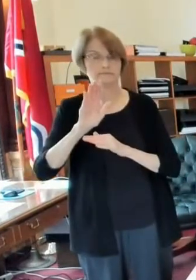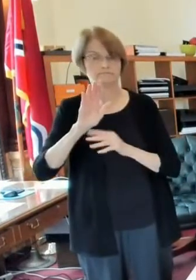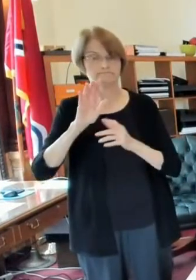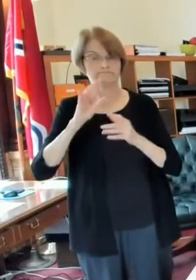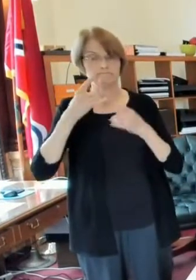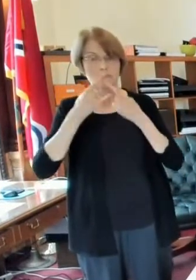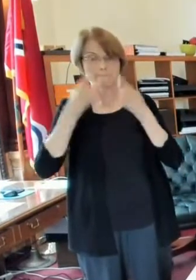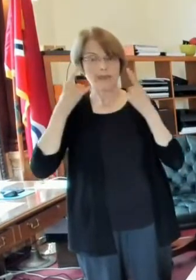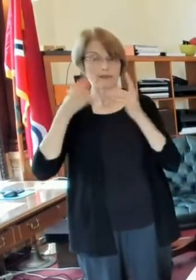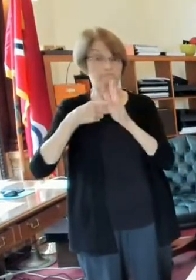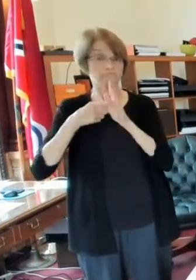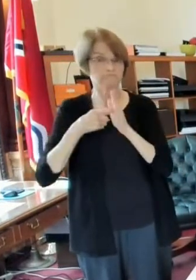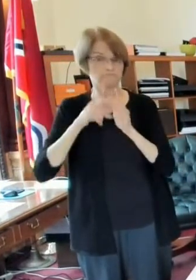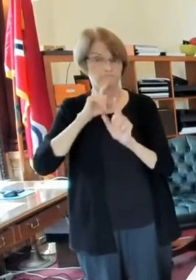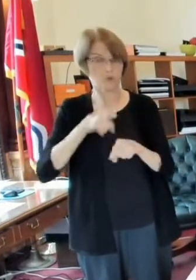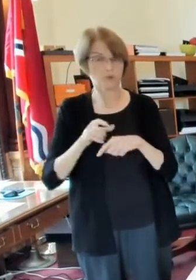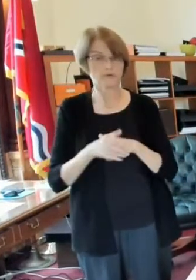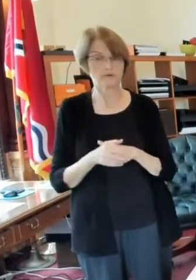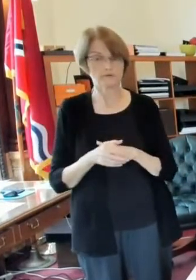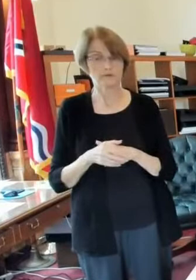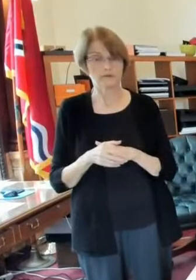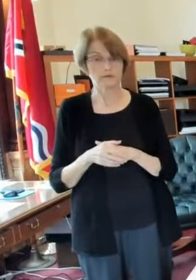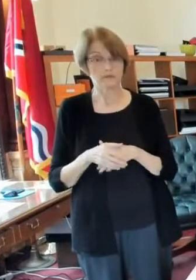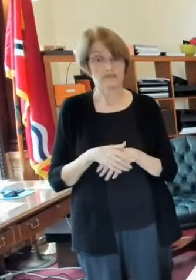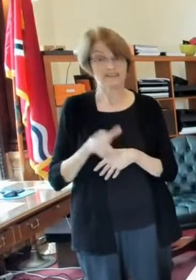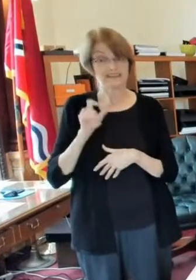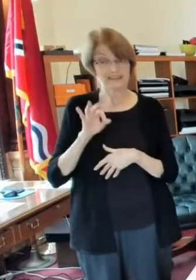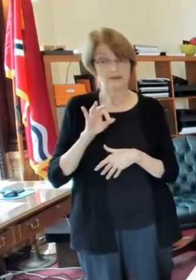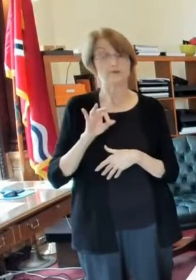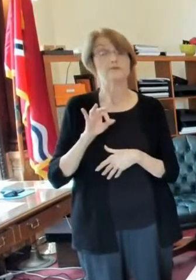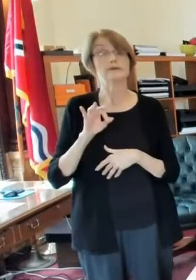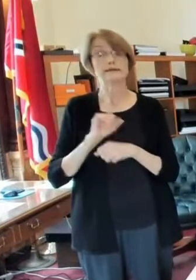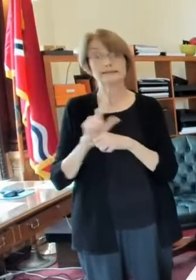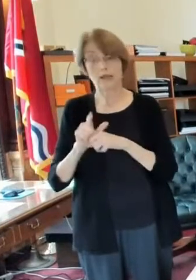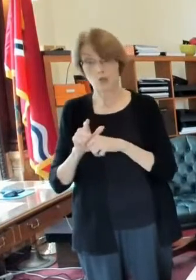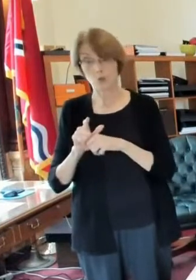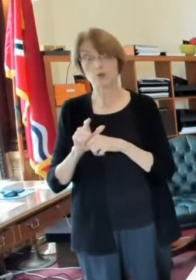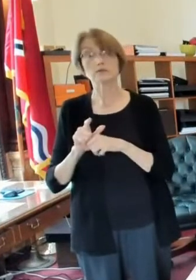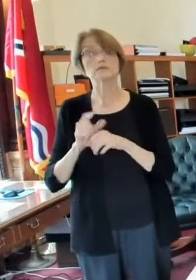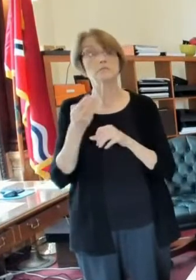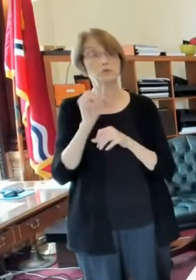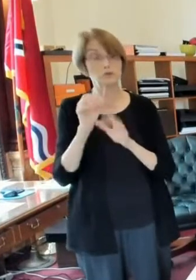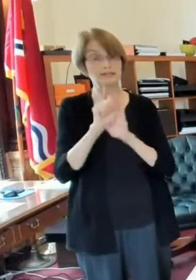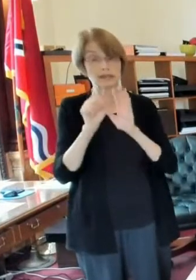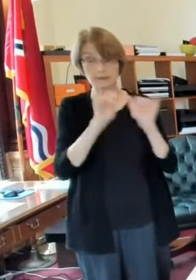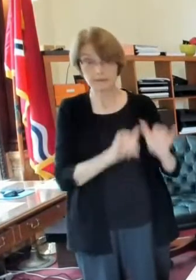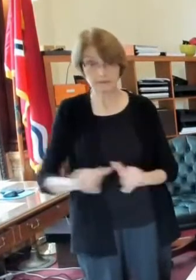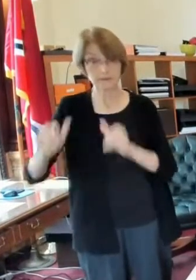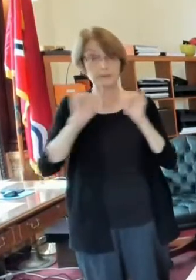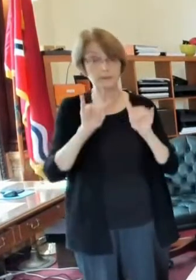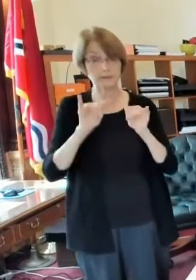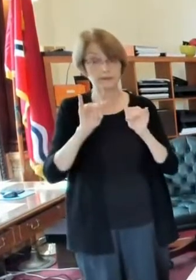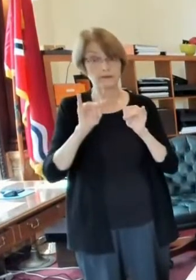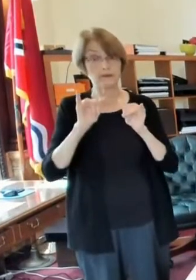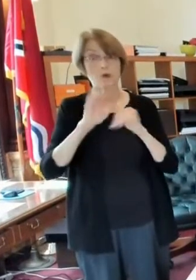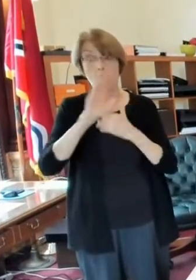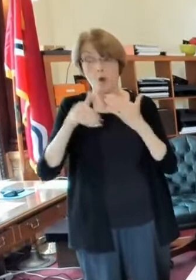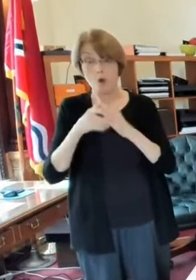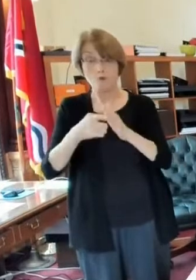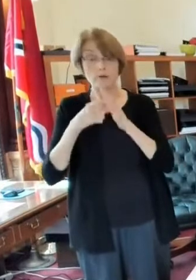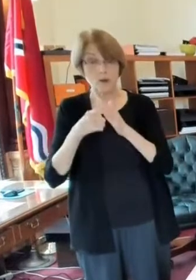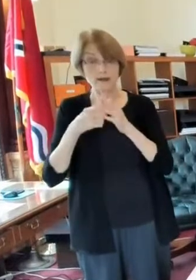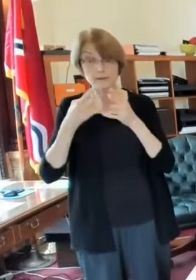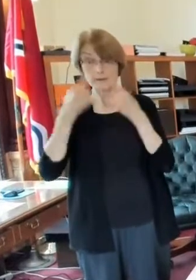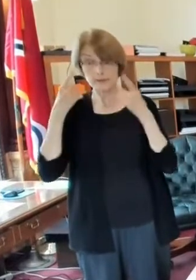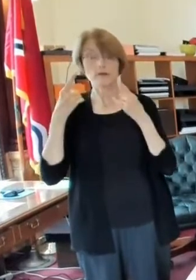that would be helpful if the rest of the state followed st louis's lead in keeping our cases down absolutely i i